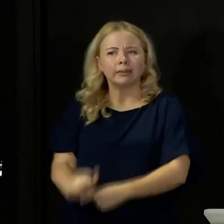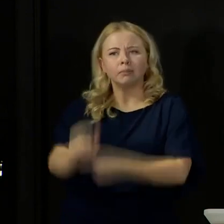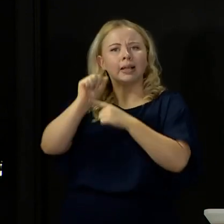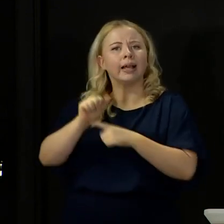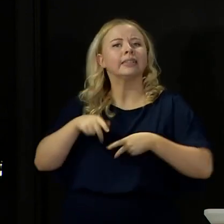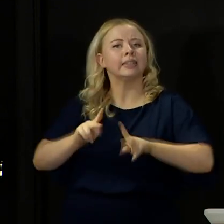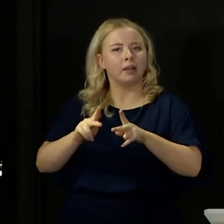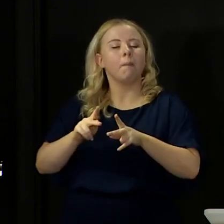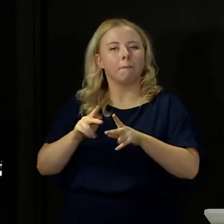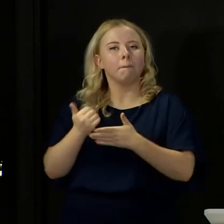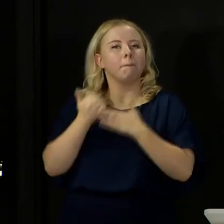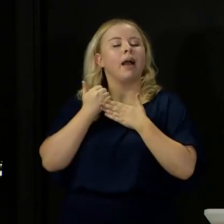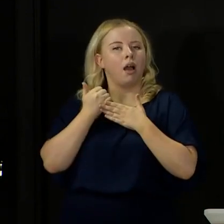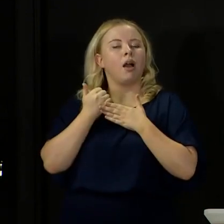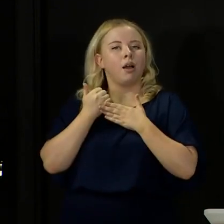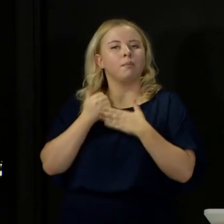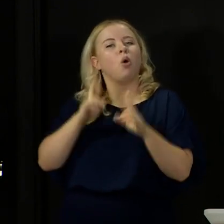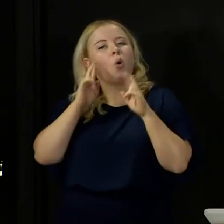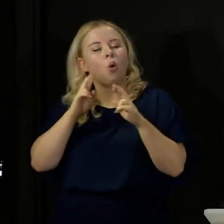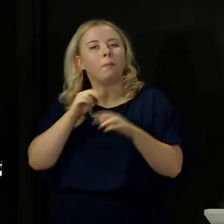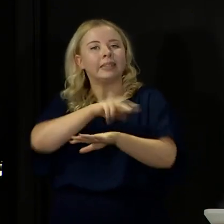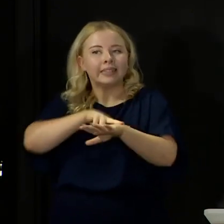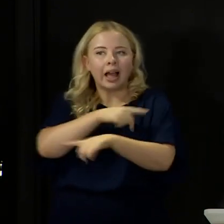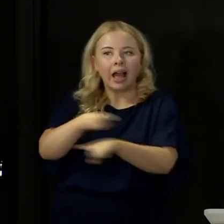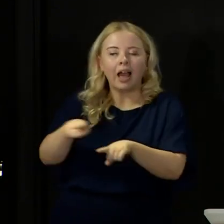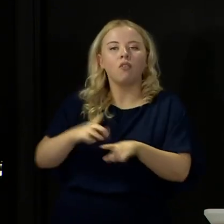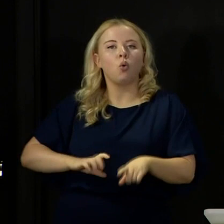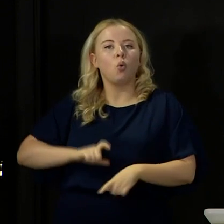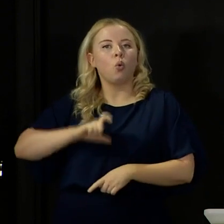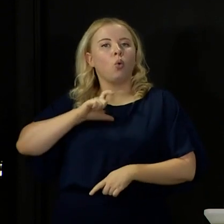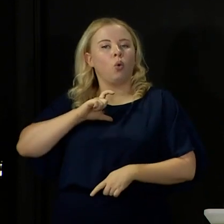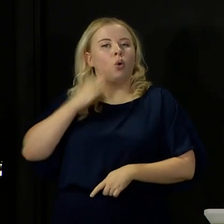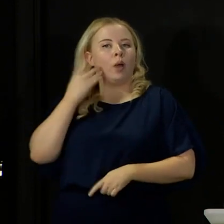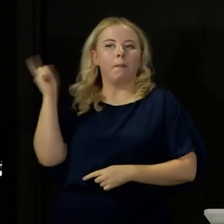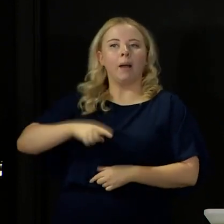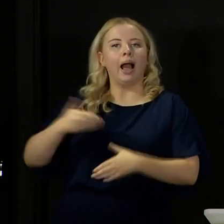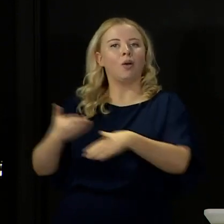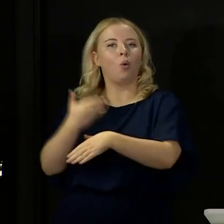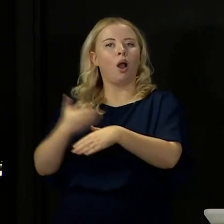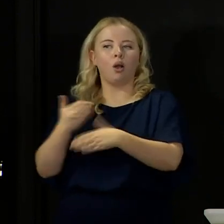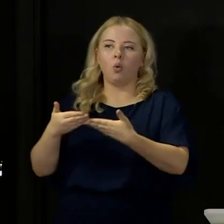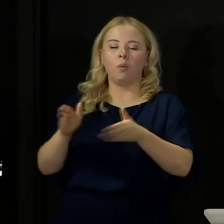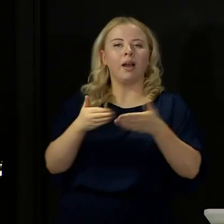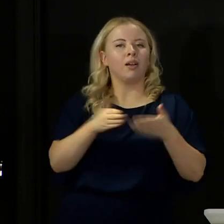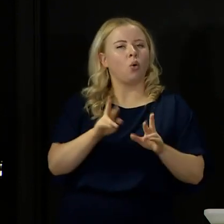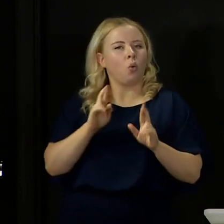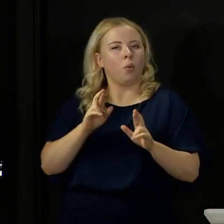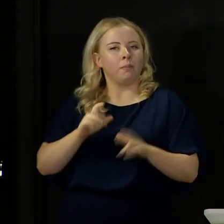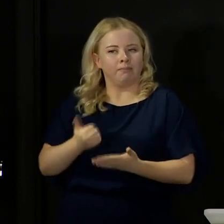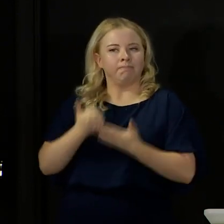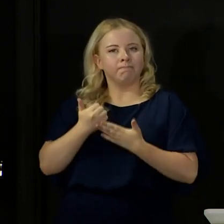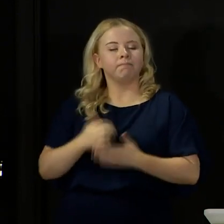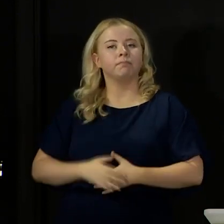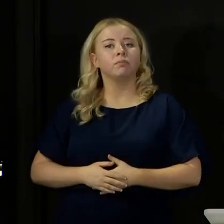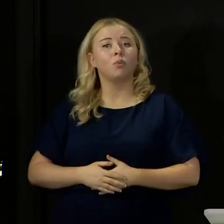hope will help to build public and staff confidence as more premises reopen. So I would encourage all businesses to